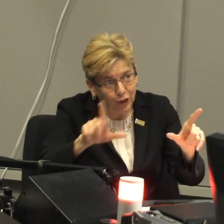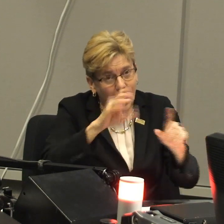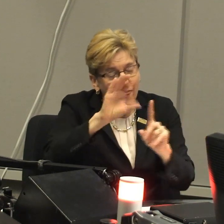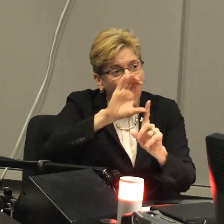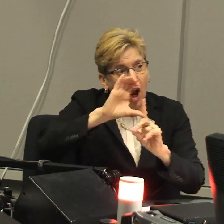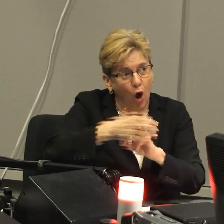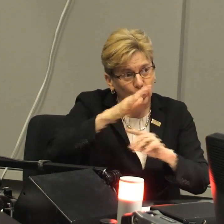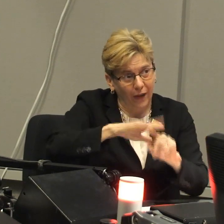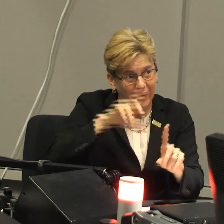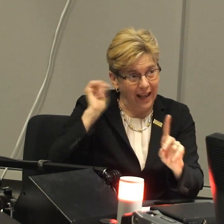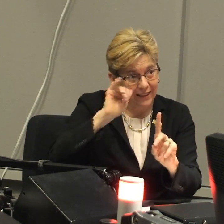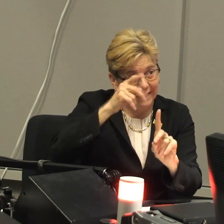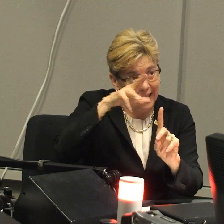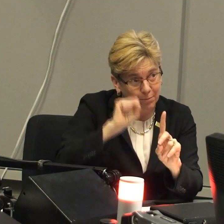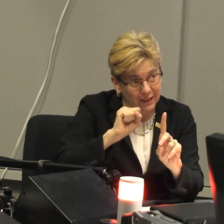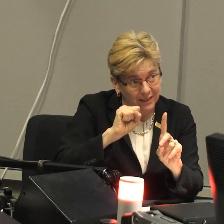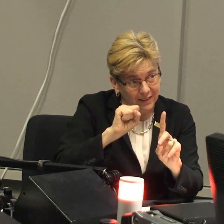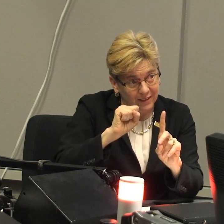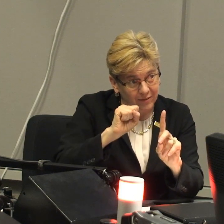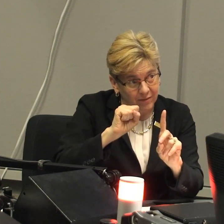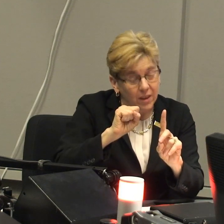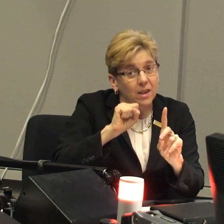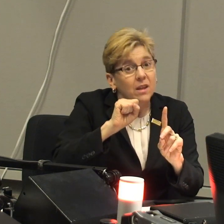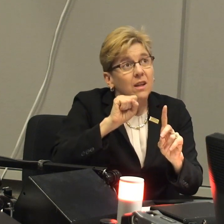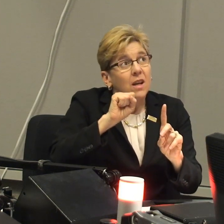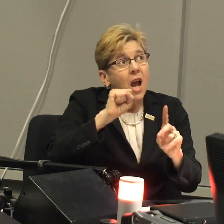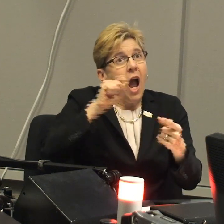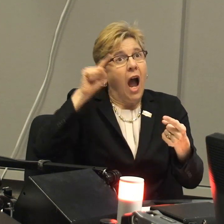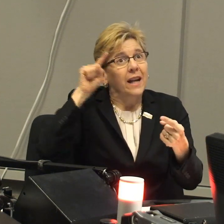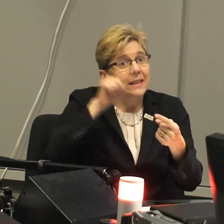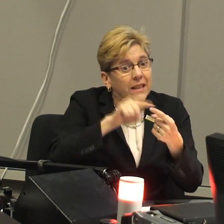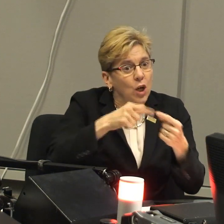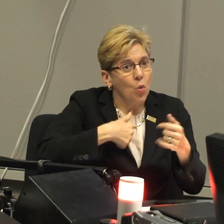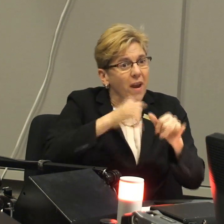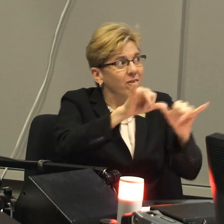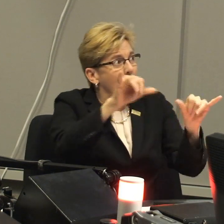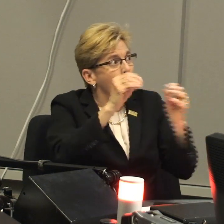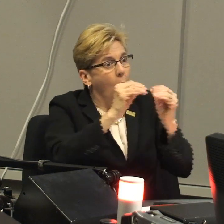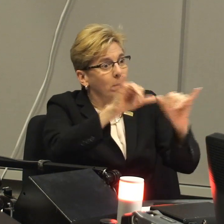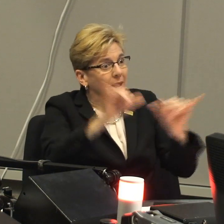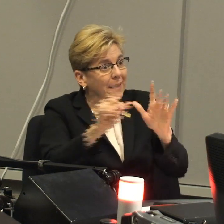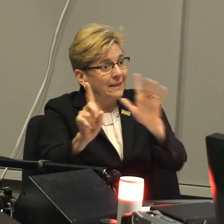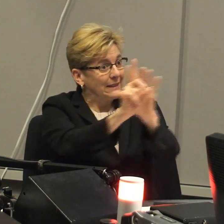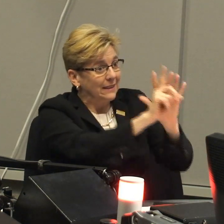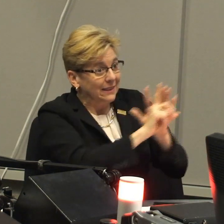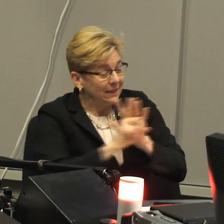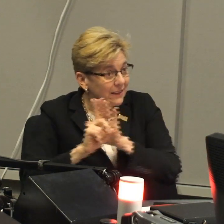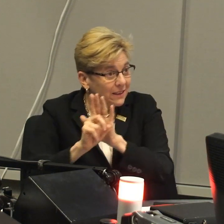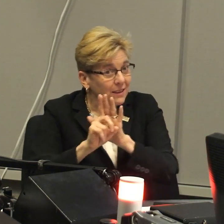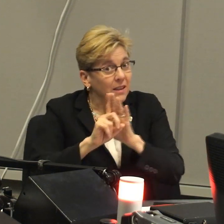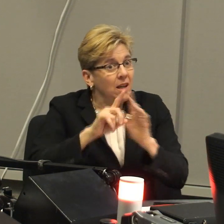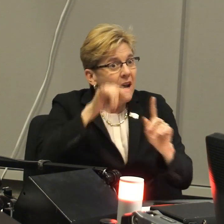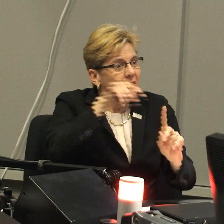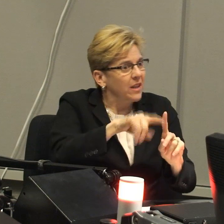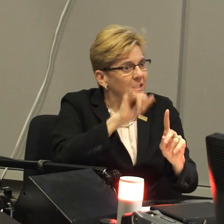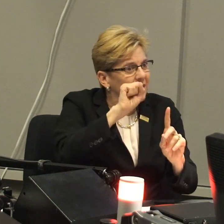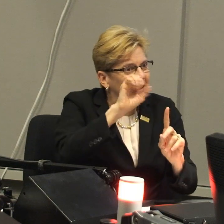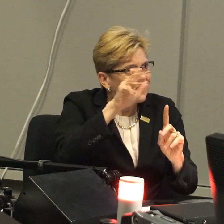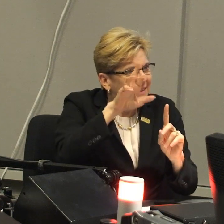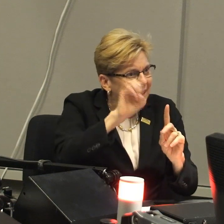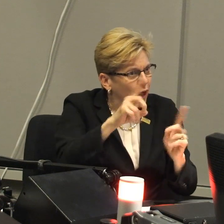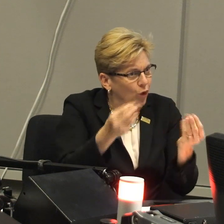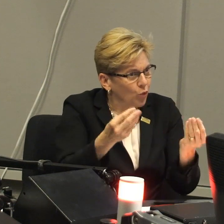sanctity of this language and the culture on Gallaudet's campus. And, you know, until we have more places like